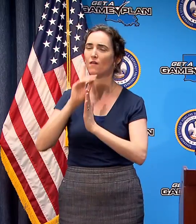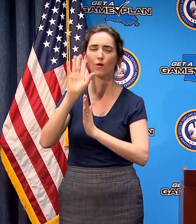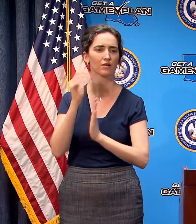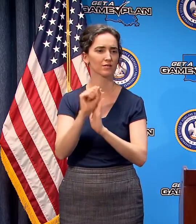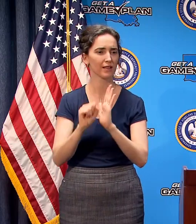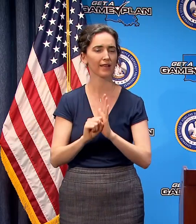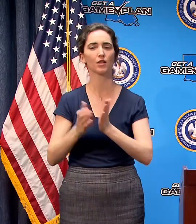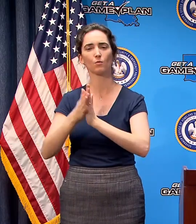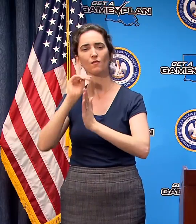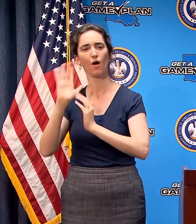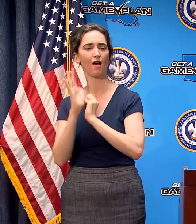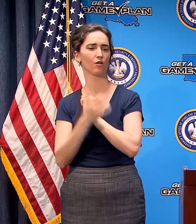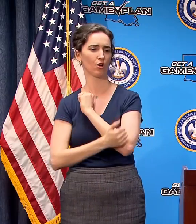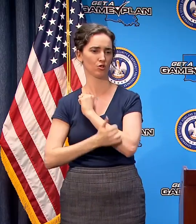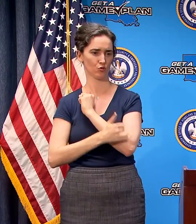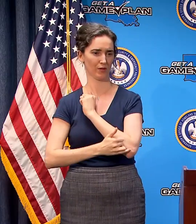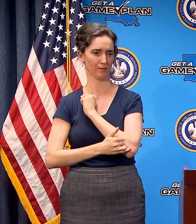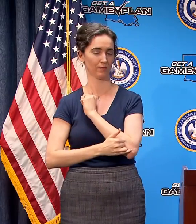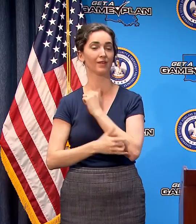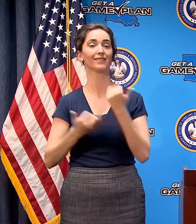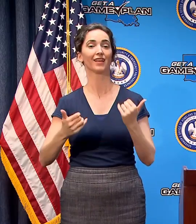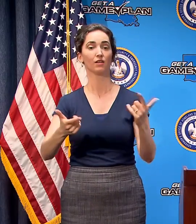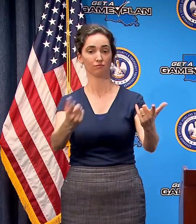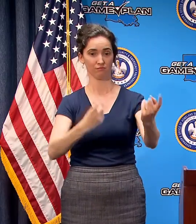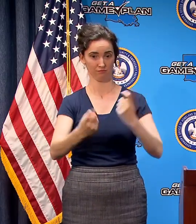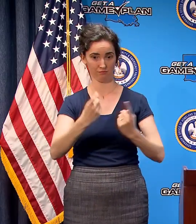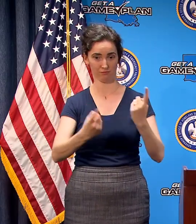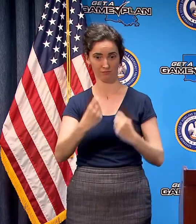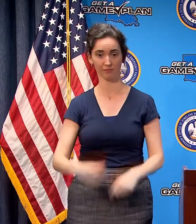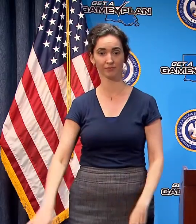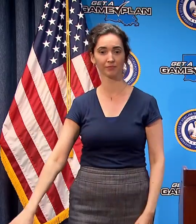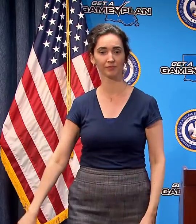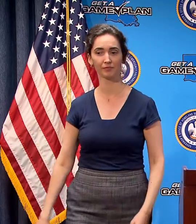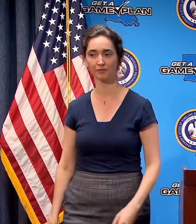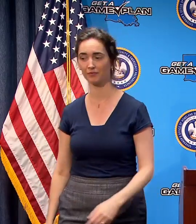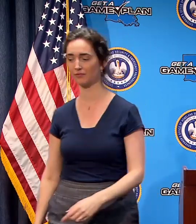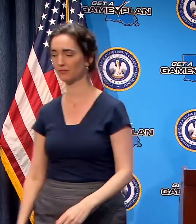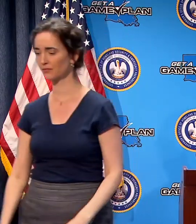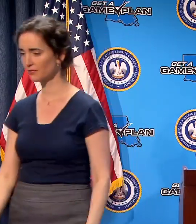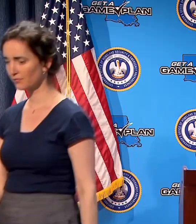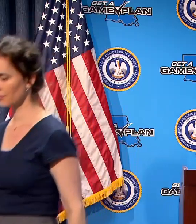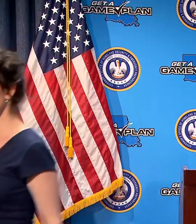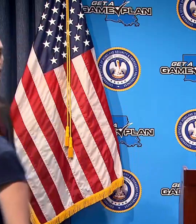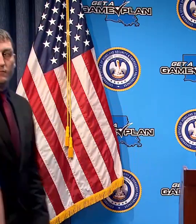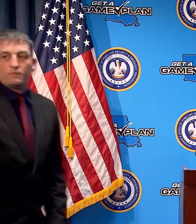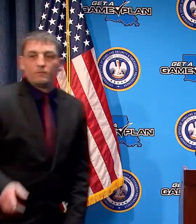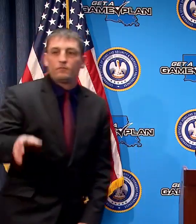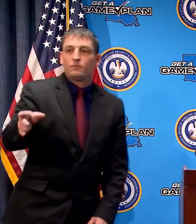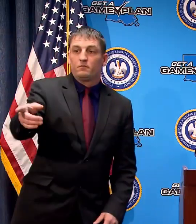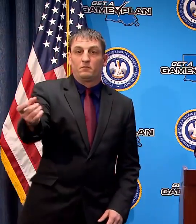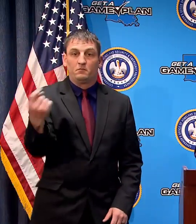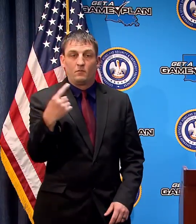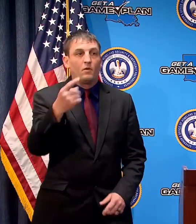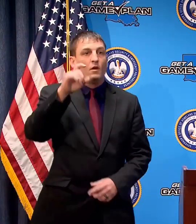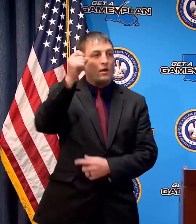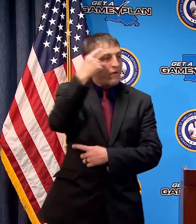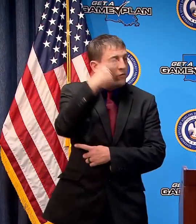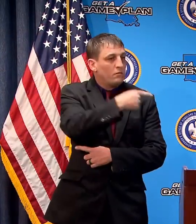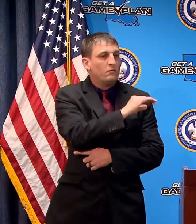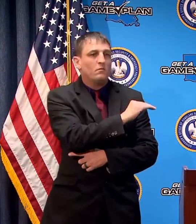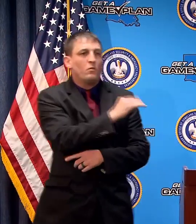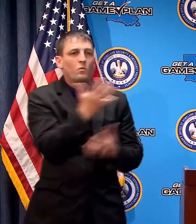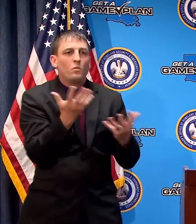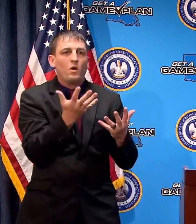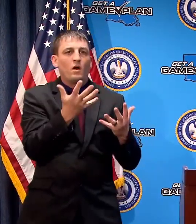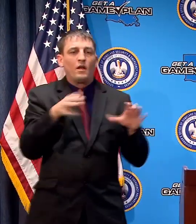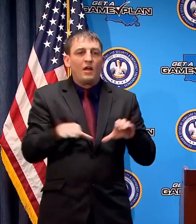and with that I will take your questions yes sir Governor what actions are going to be taken for those found to be